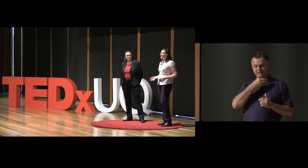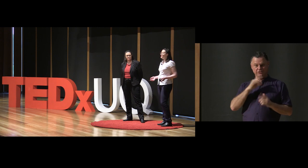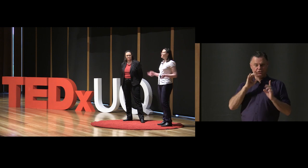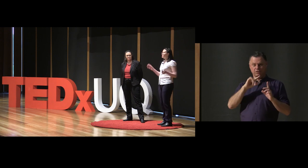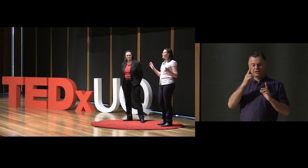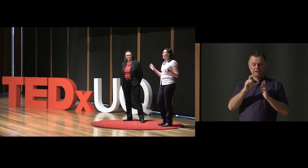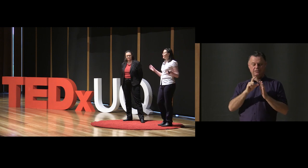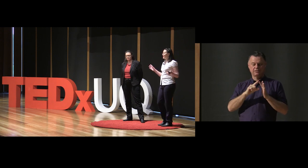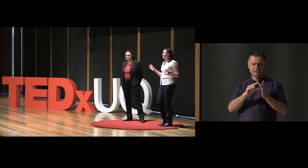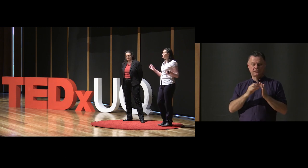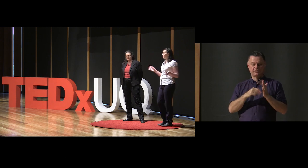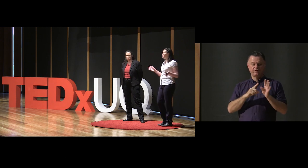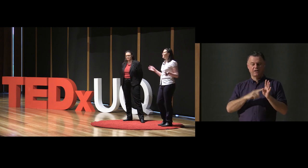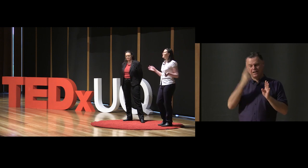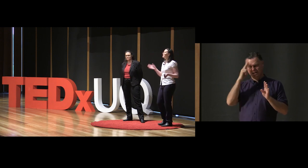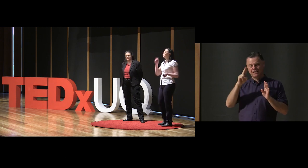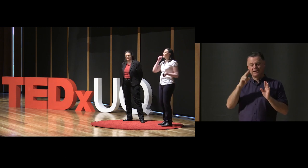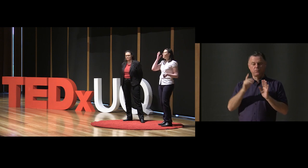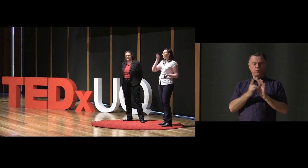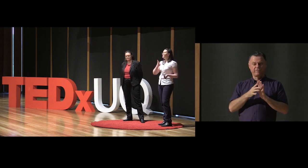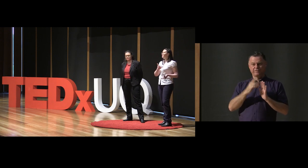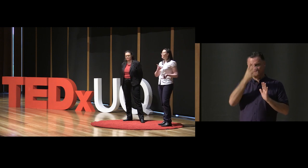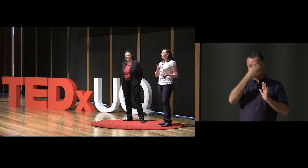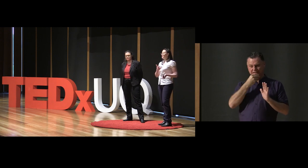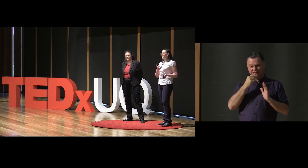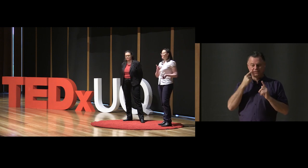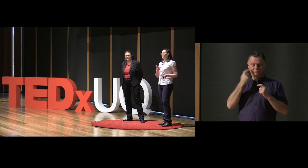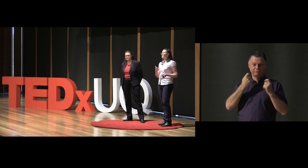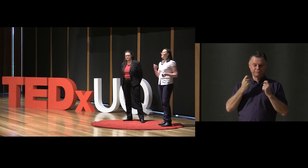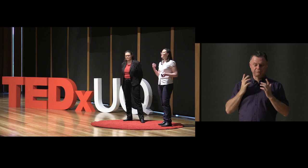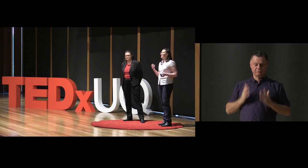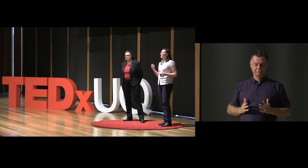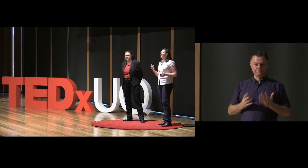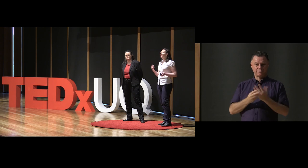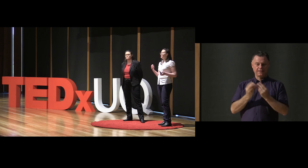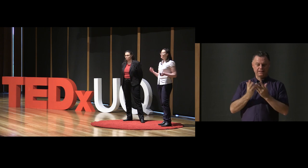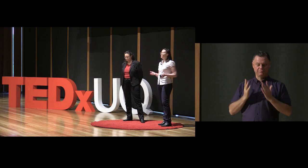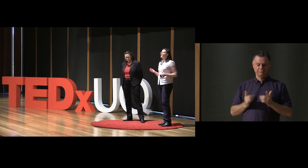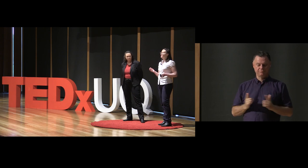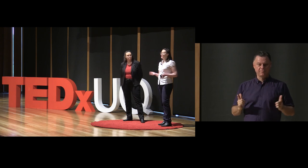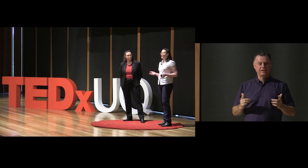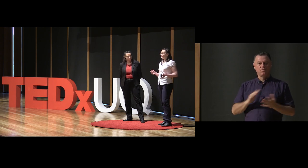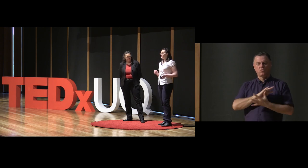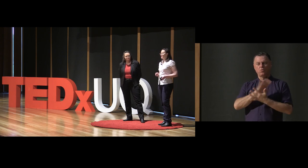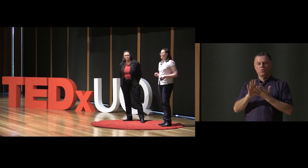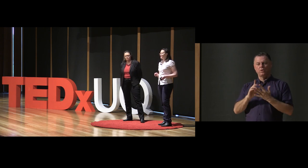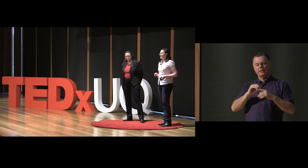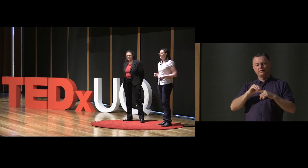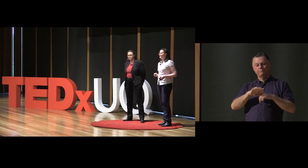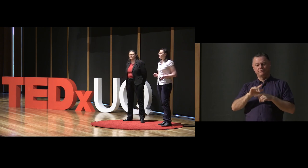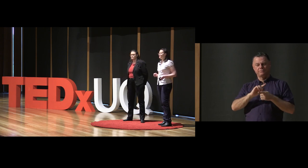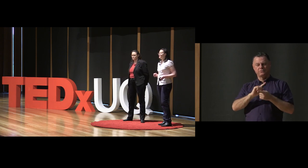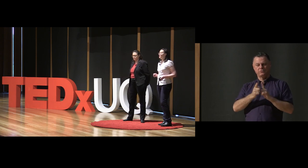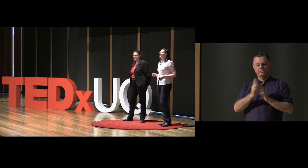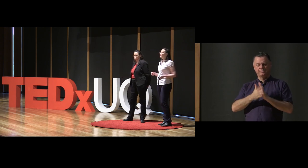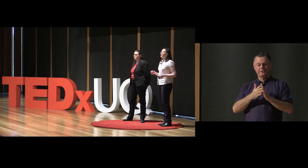Auslan, it's not just about the hands and the movement, but also facial expressions that can influence the meaning of a particular sign.